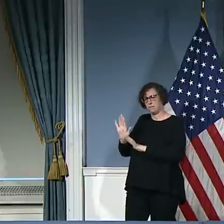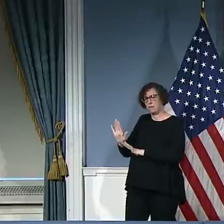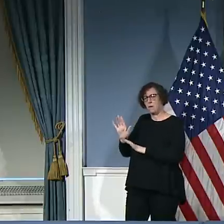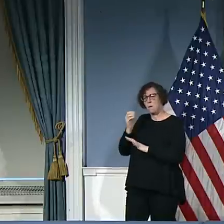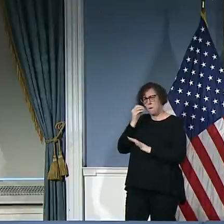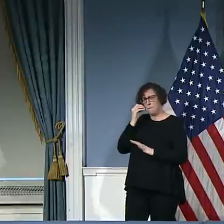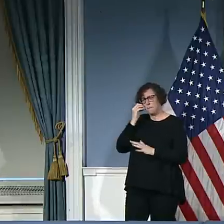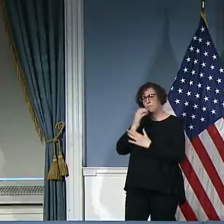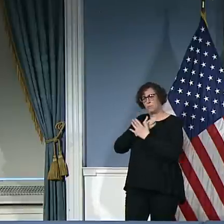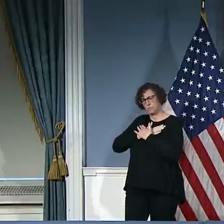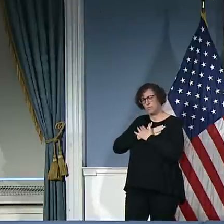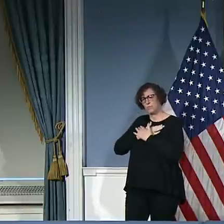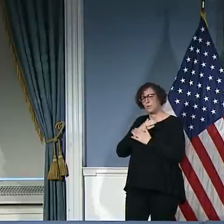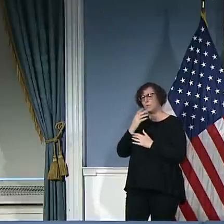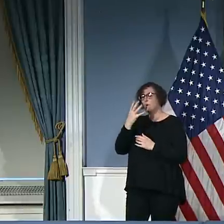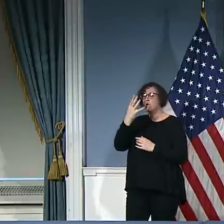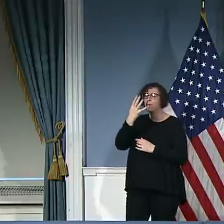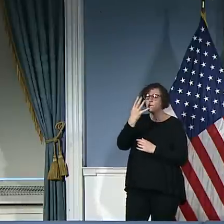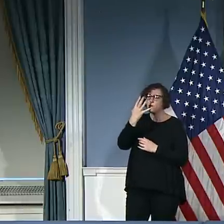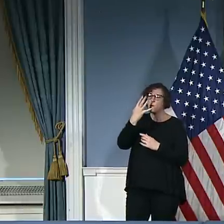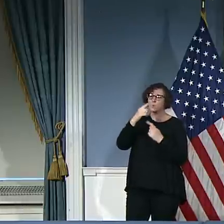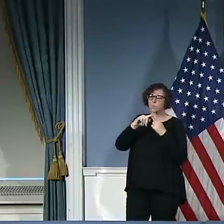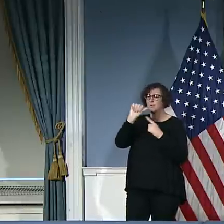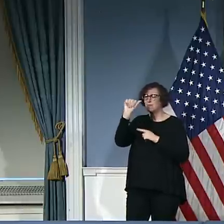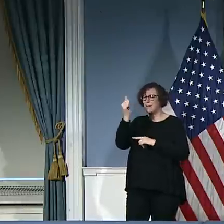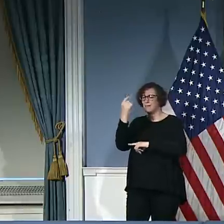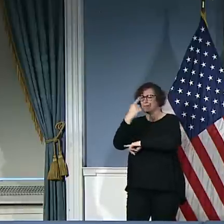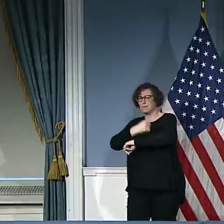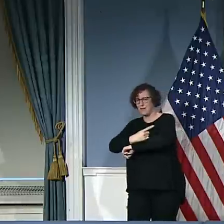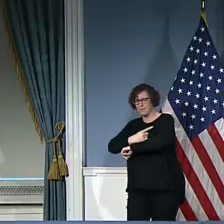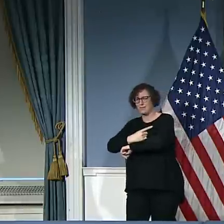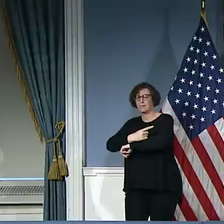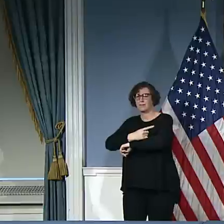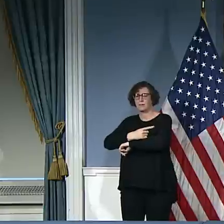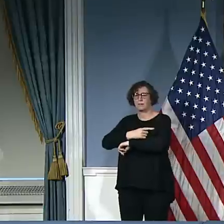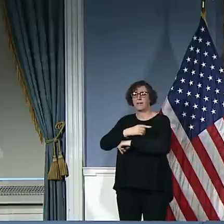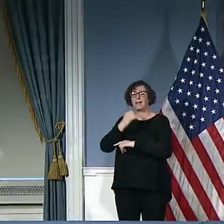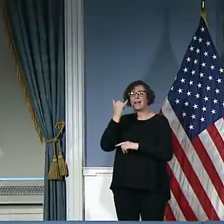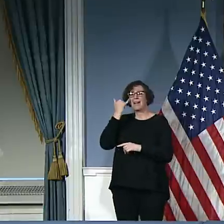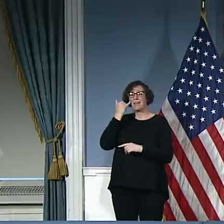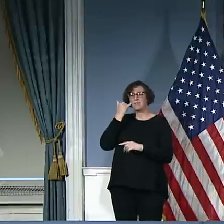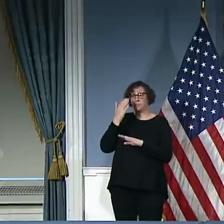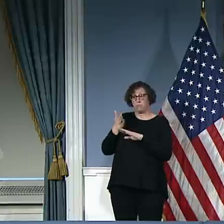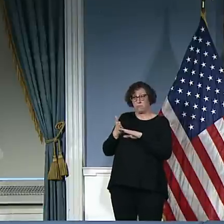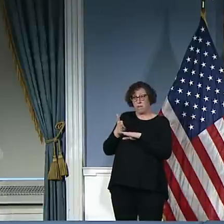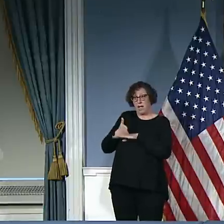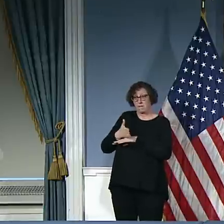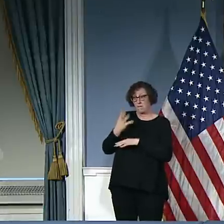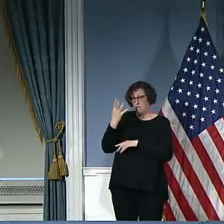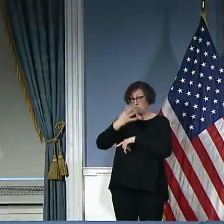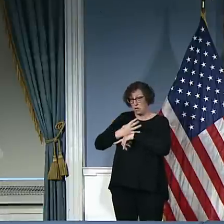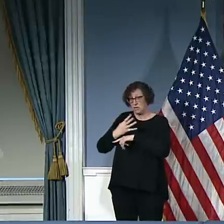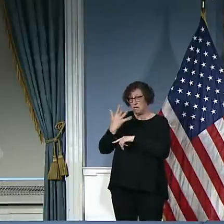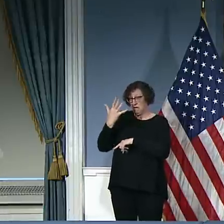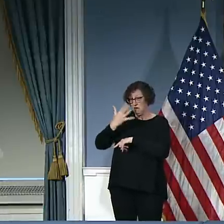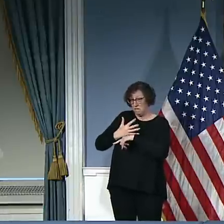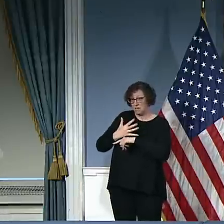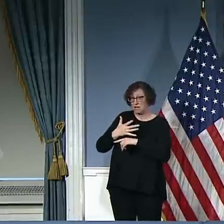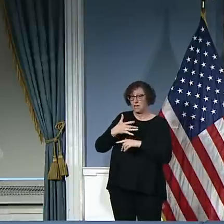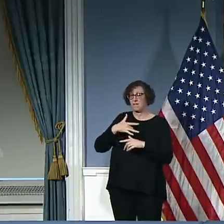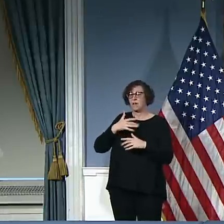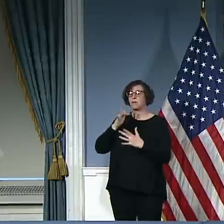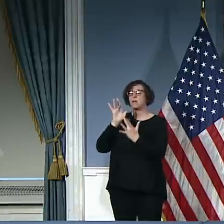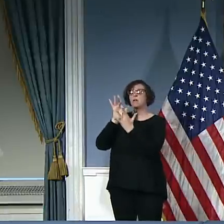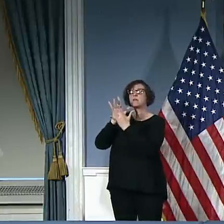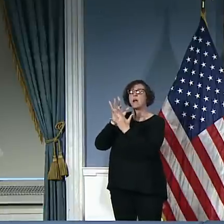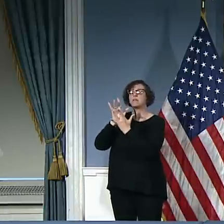better in three to four days, that's when we want them to reach out to their doctors. We need to reserve the capacity of all of our hospitals,